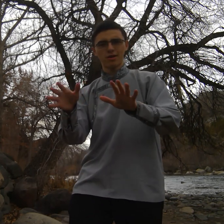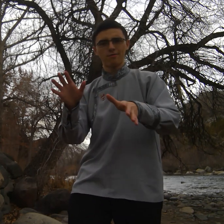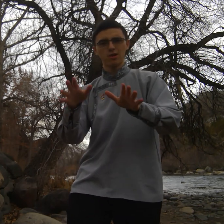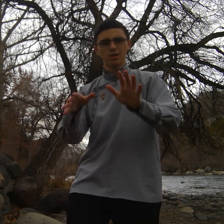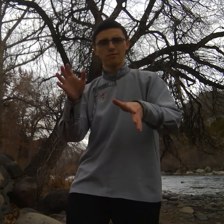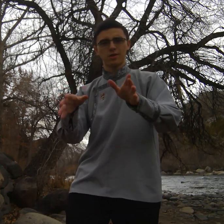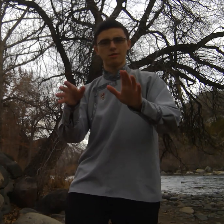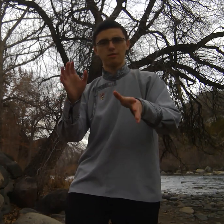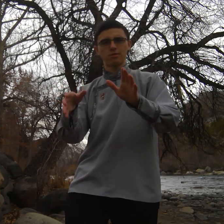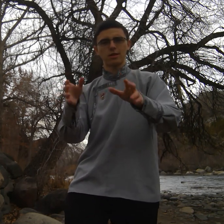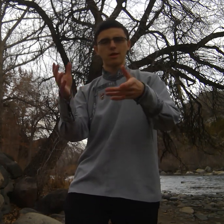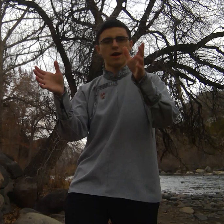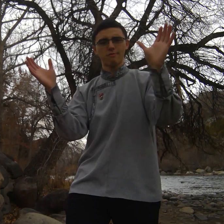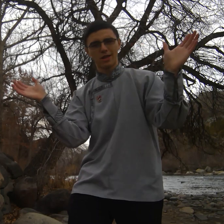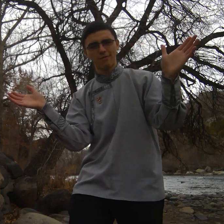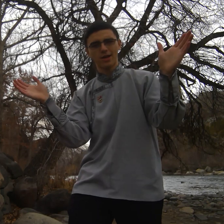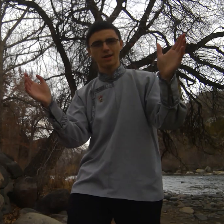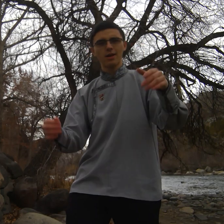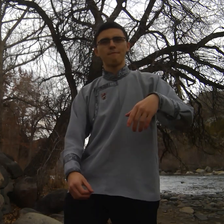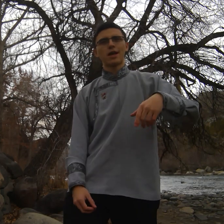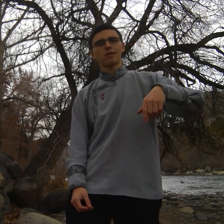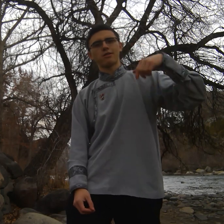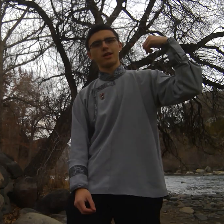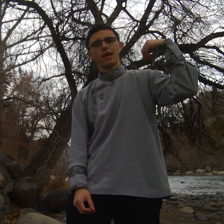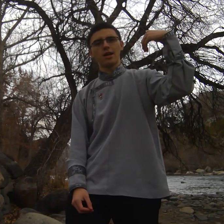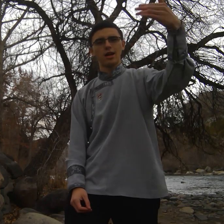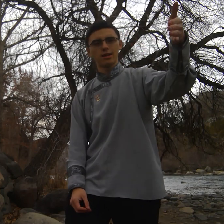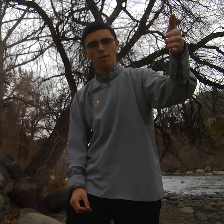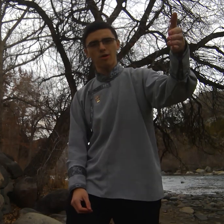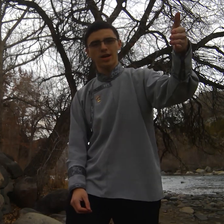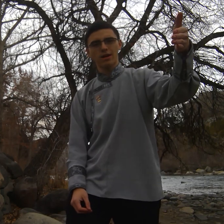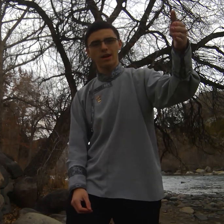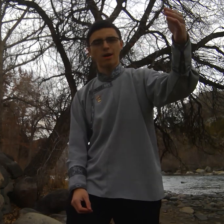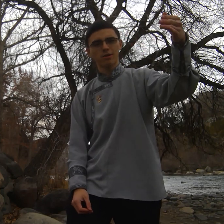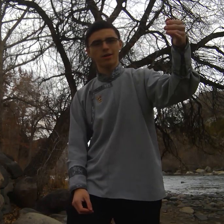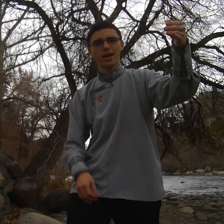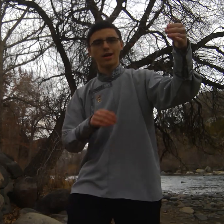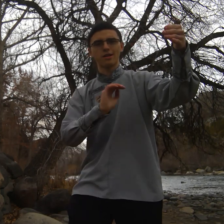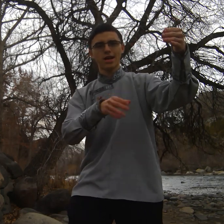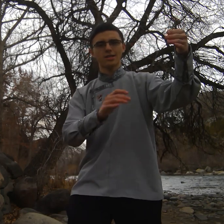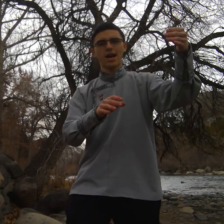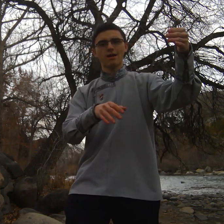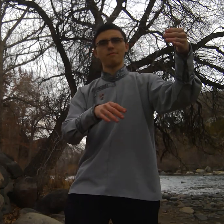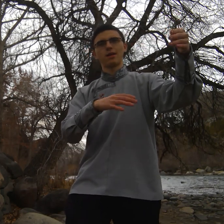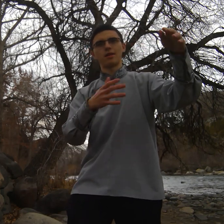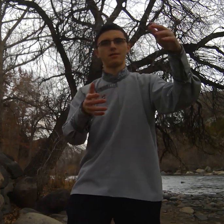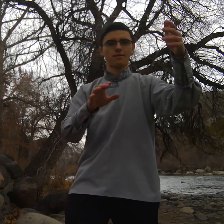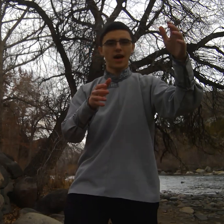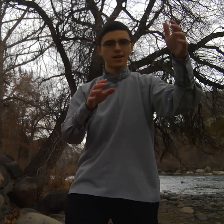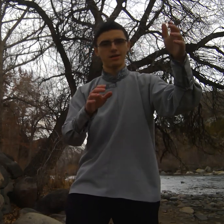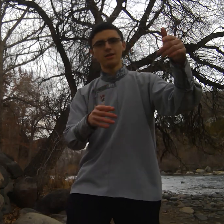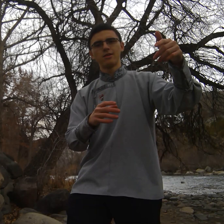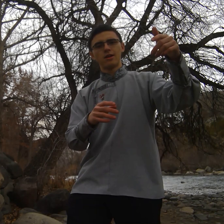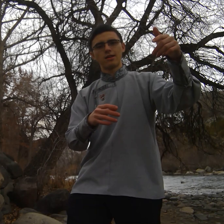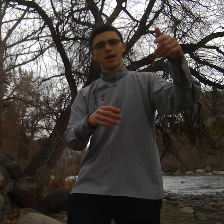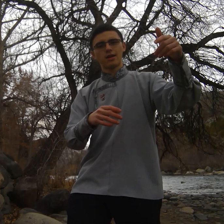conversion with the US Pacific basically in the morning in Mongolia it's nighttime in Nevada and then